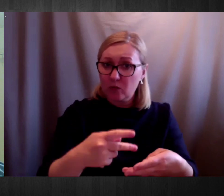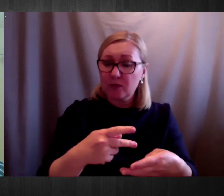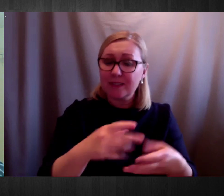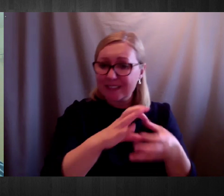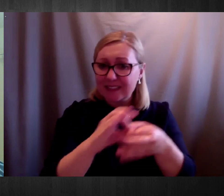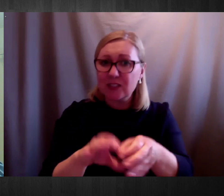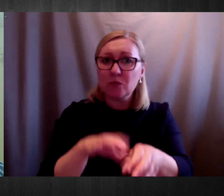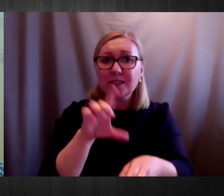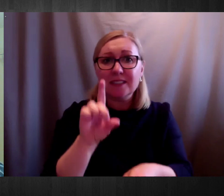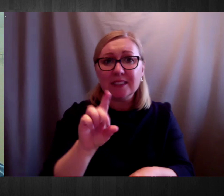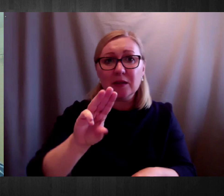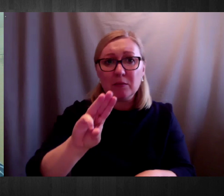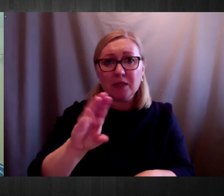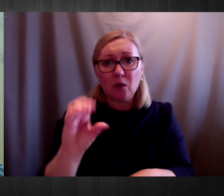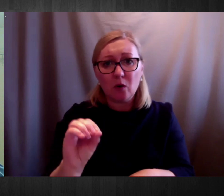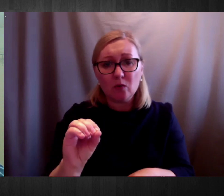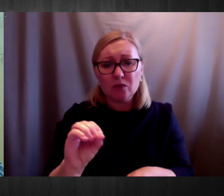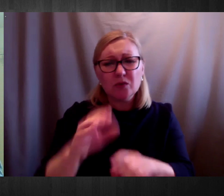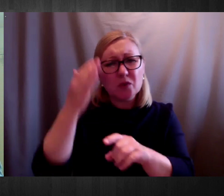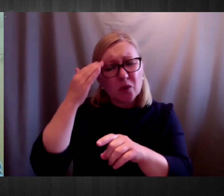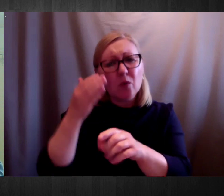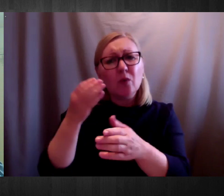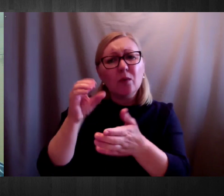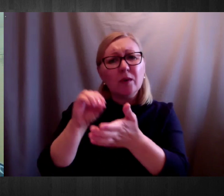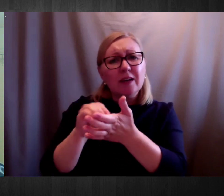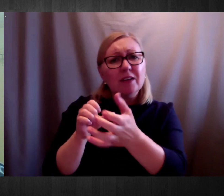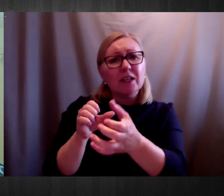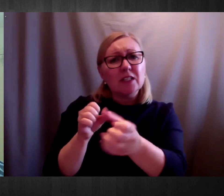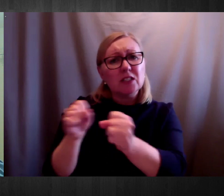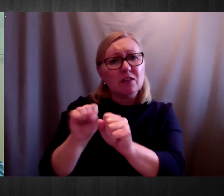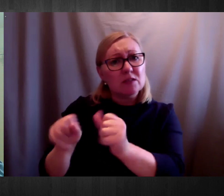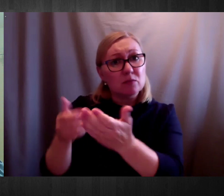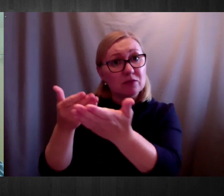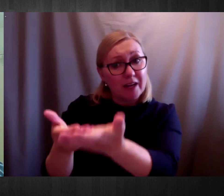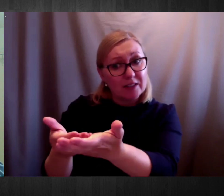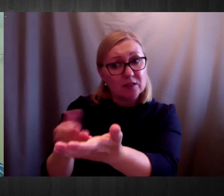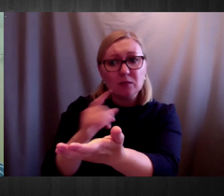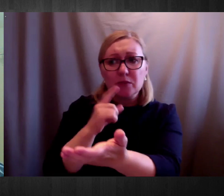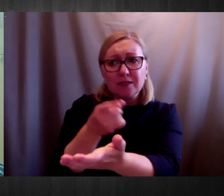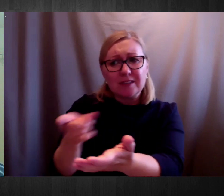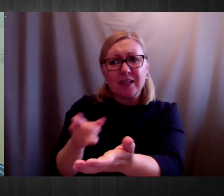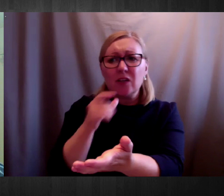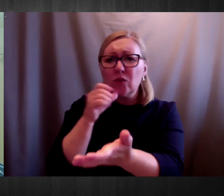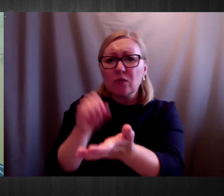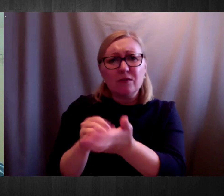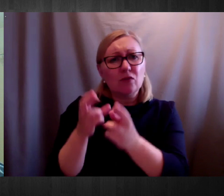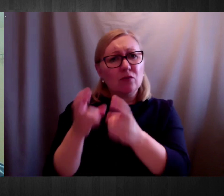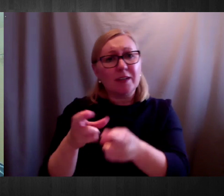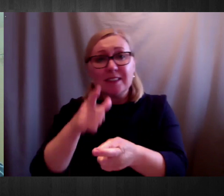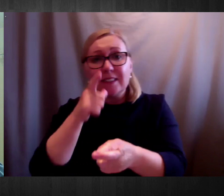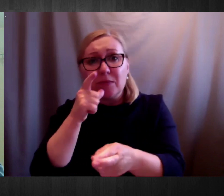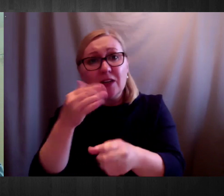from the disability service provider sector, which does not have a mandate to speak for or with disabled people.